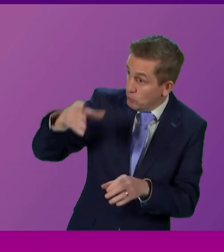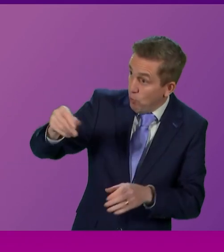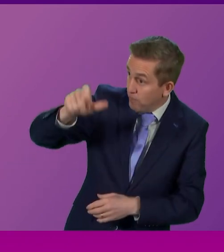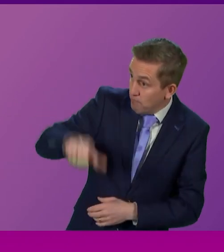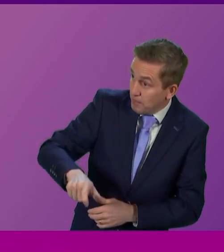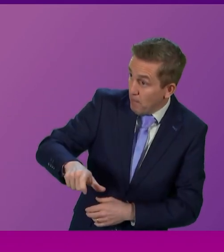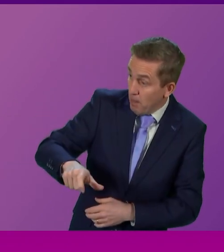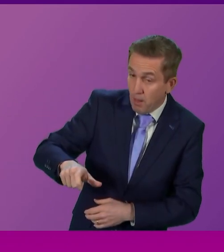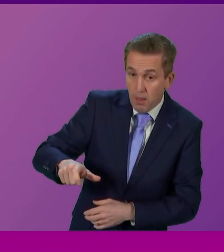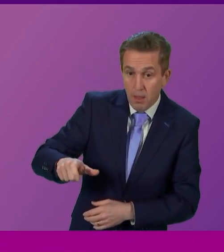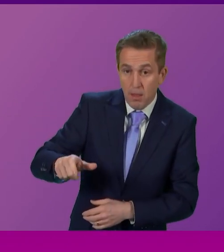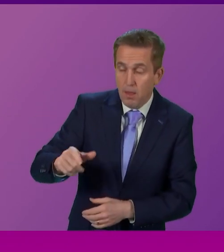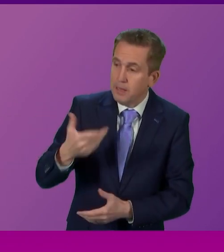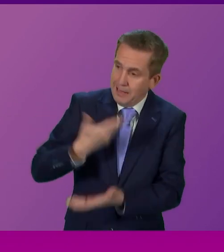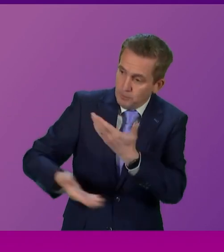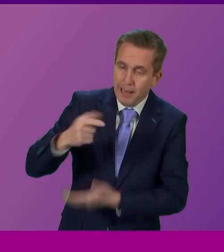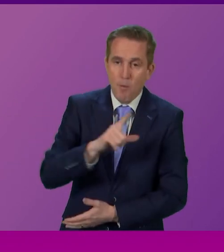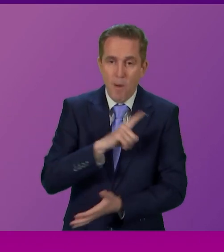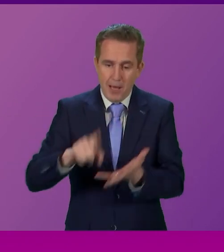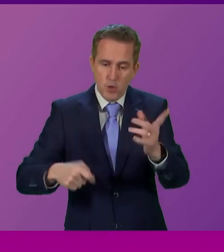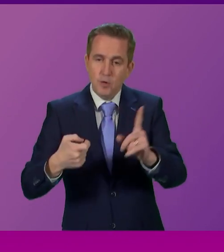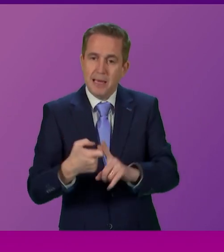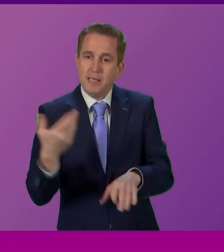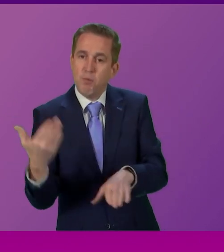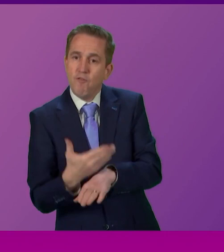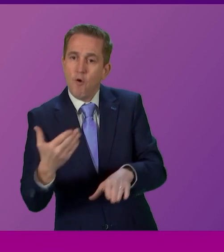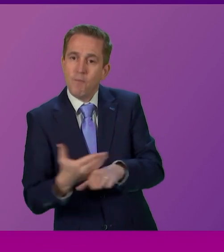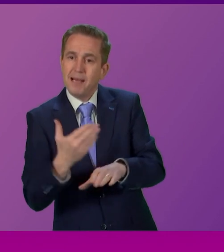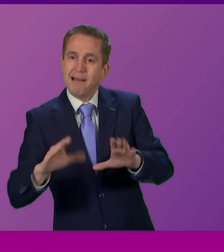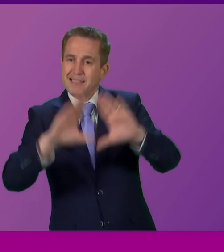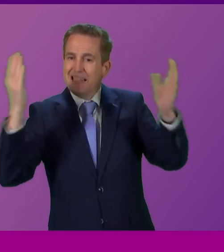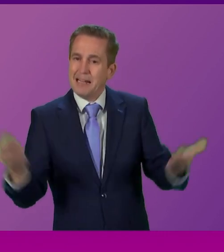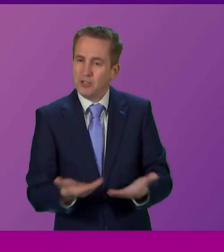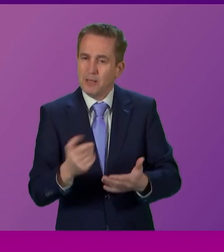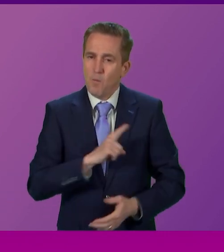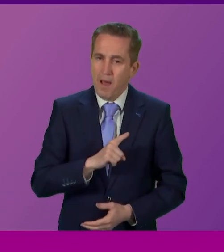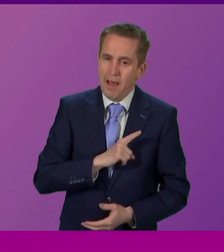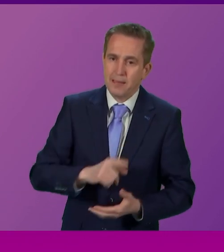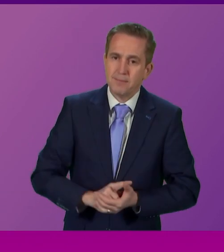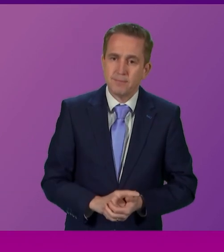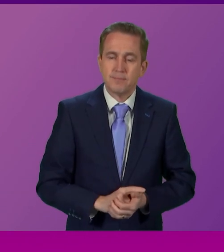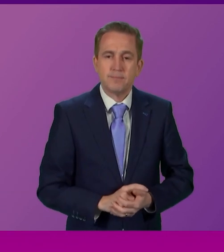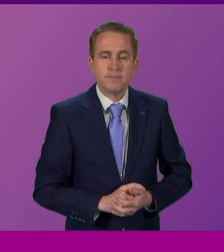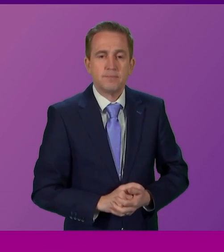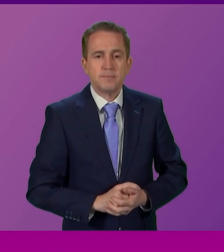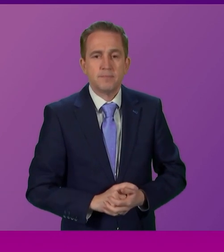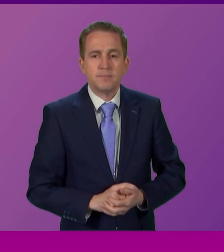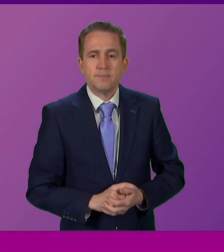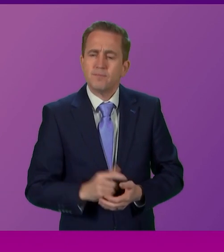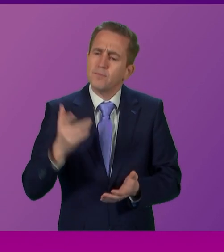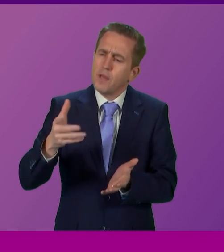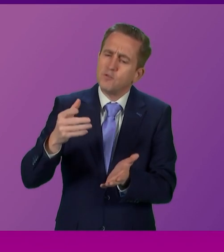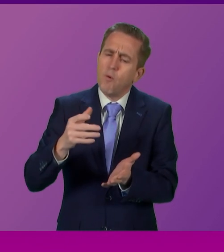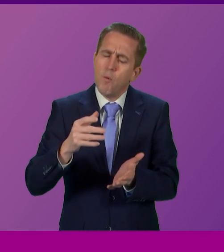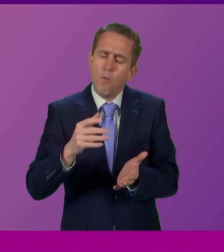will explain why the UK is doing so badly in international comparison. Liam Clare. Thank you, Presiding Officer. On the point of funding